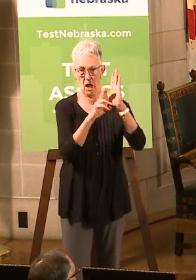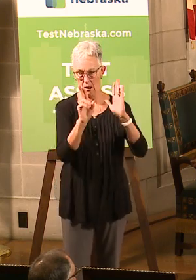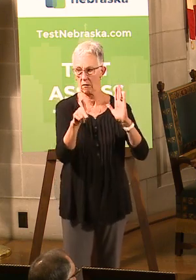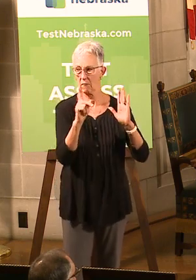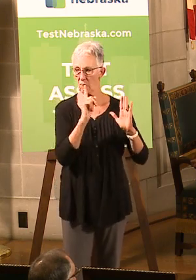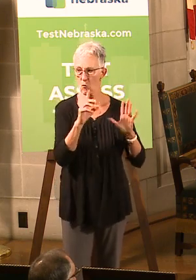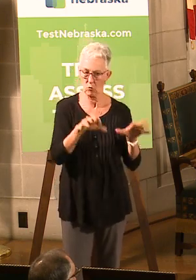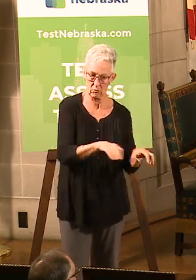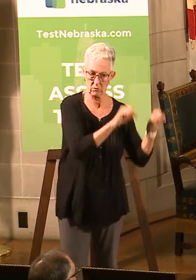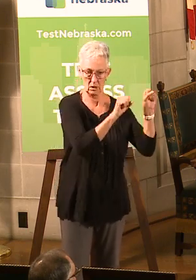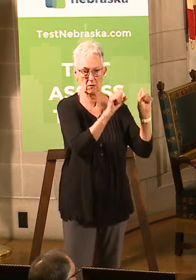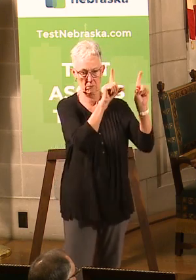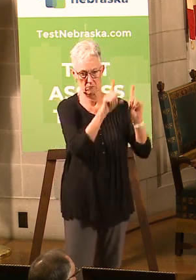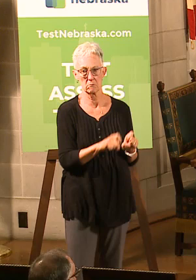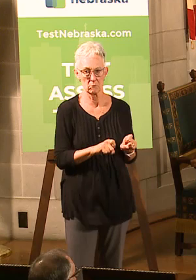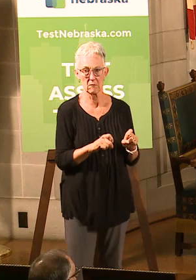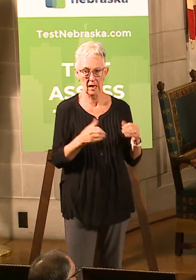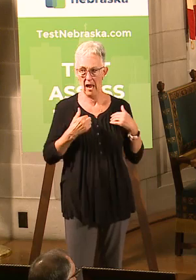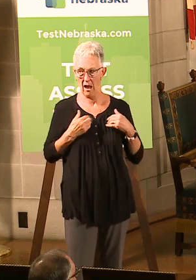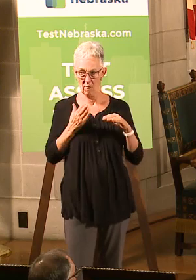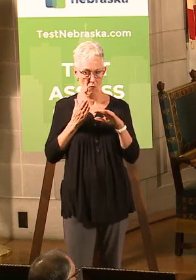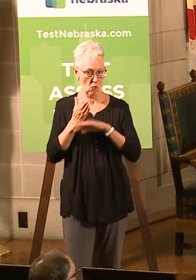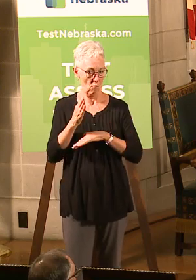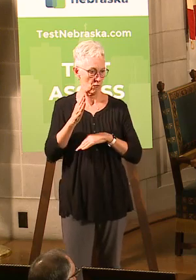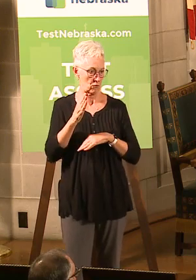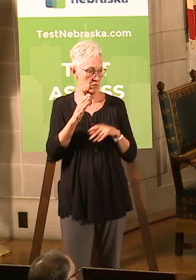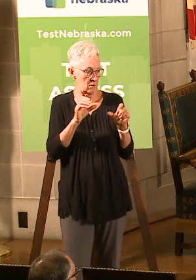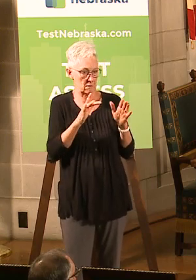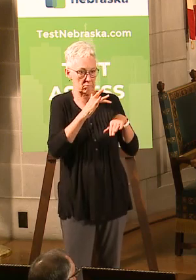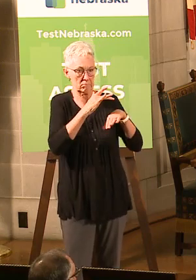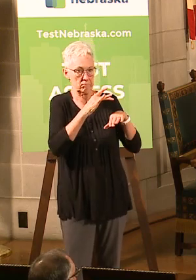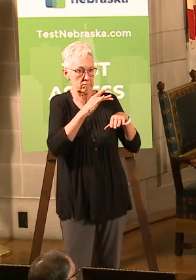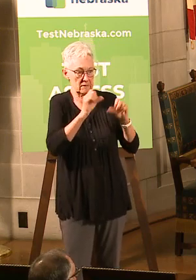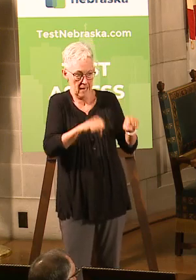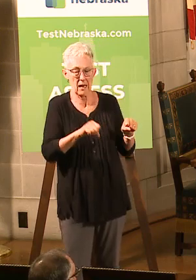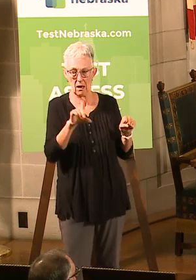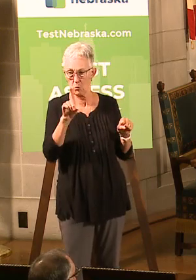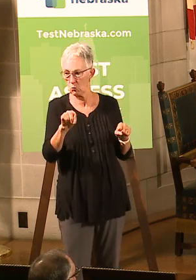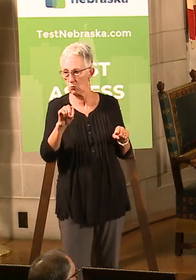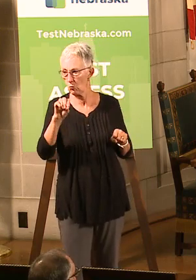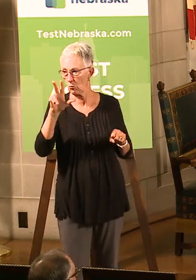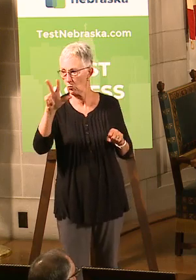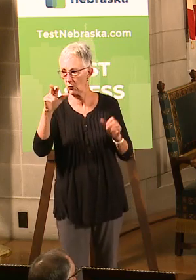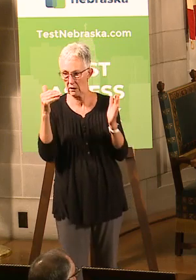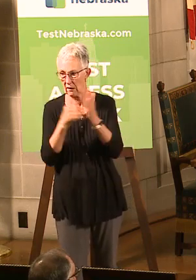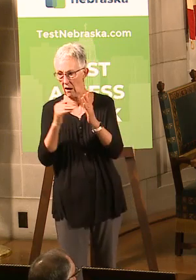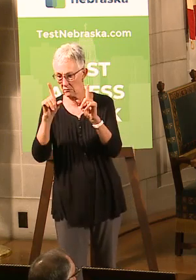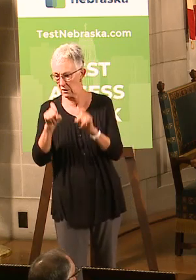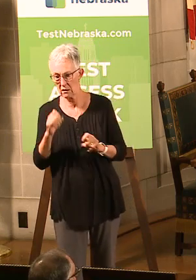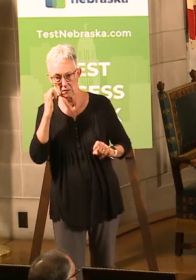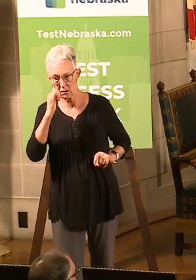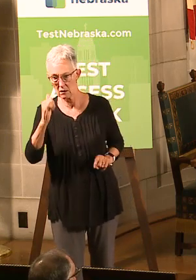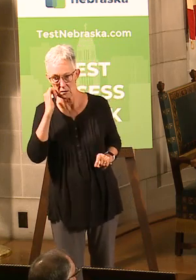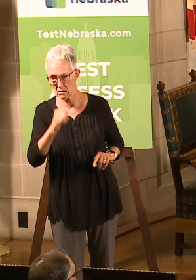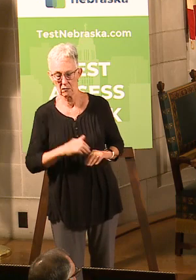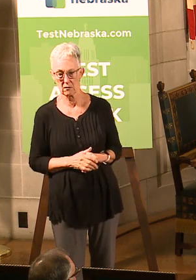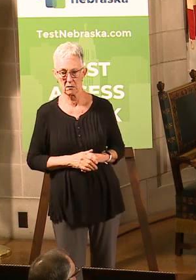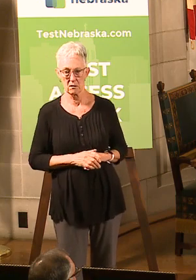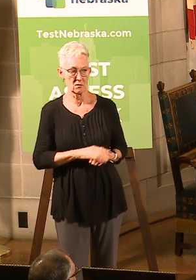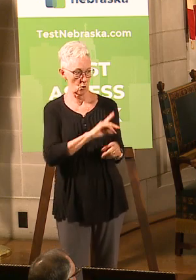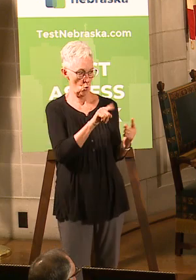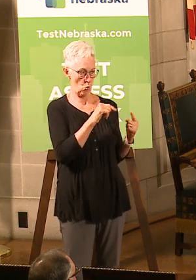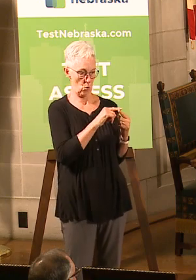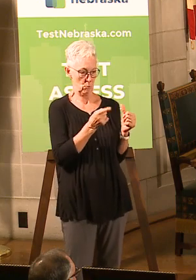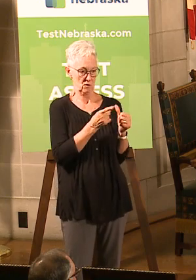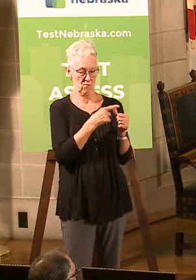for over 3,000 tests per day. And I see, actually, Becca also asked, when was the first day you reached 3,000 test scheduling slots? And that was